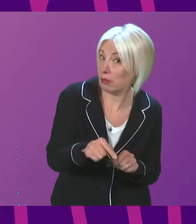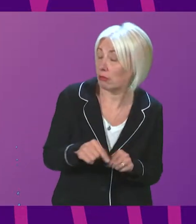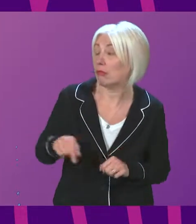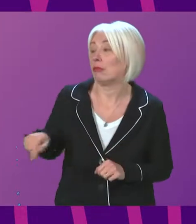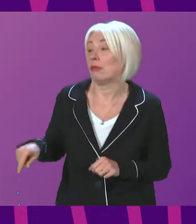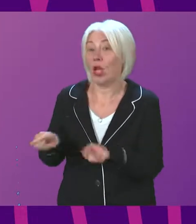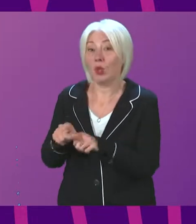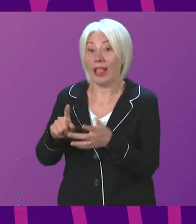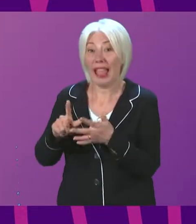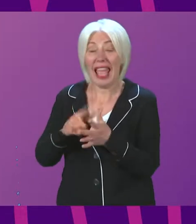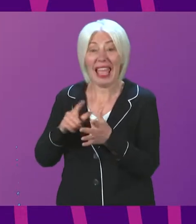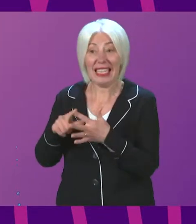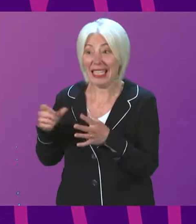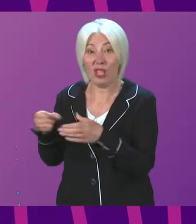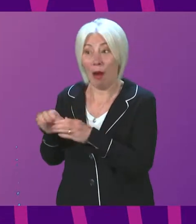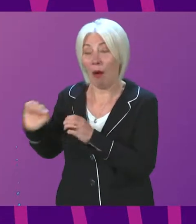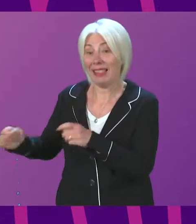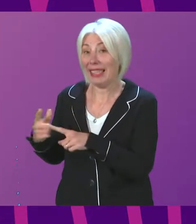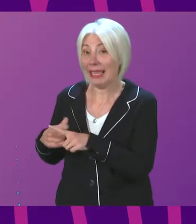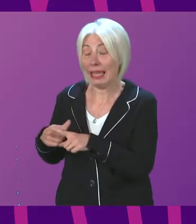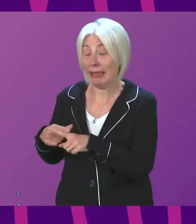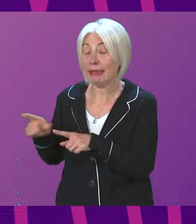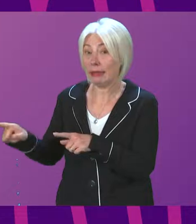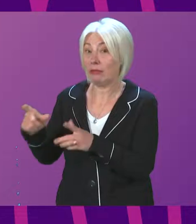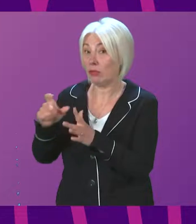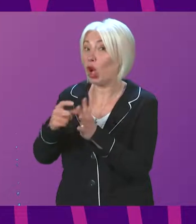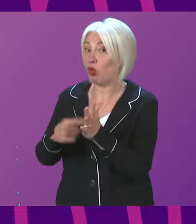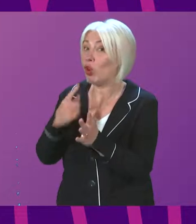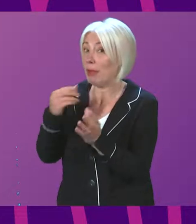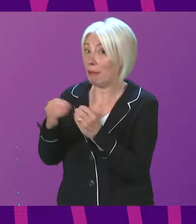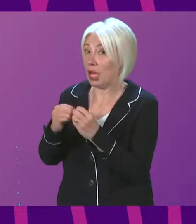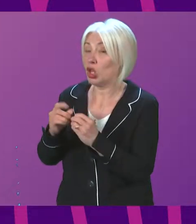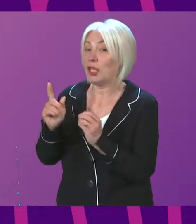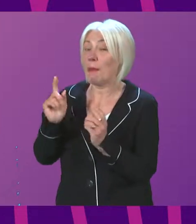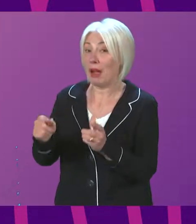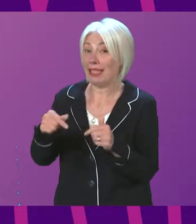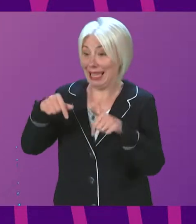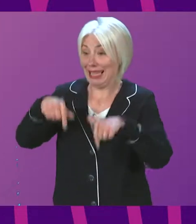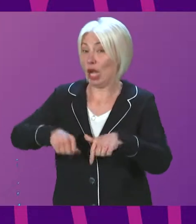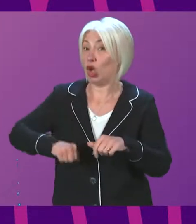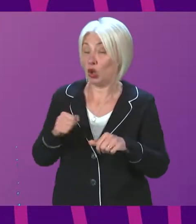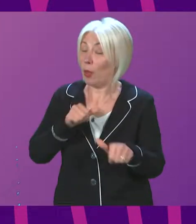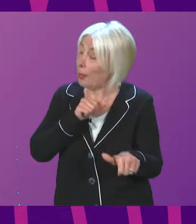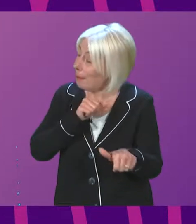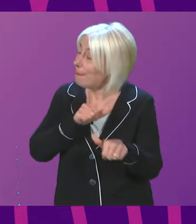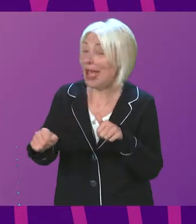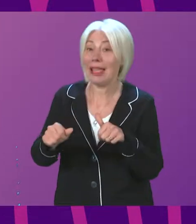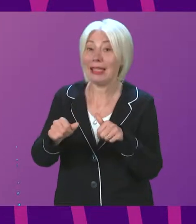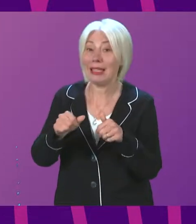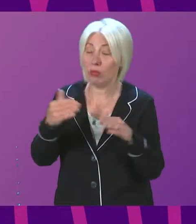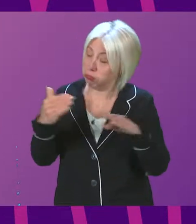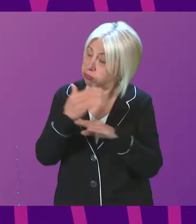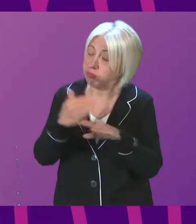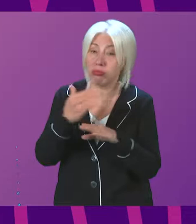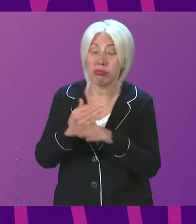emergency departments that were mentioned by Douglas Ross are the best performing anywhere in the UK, although